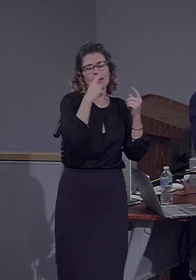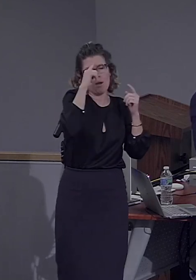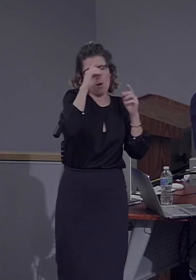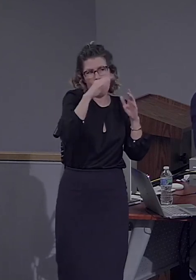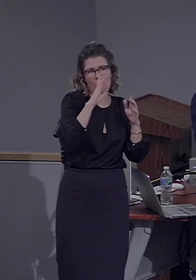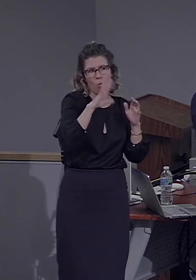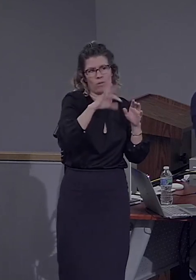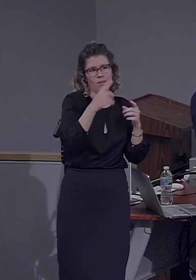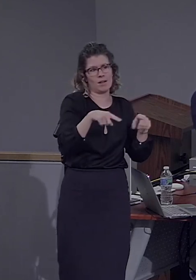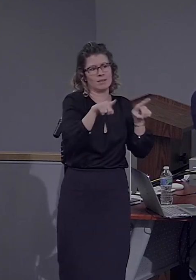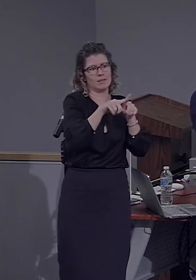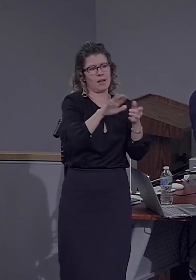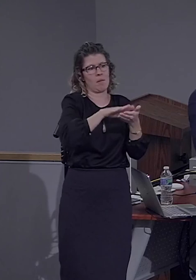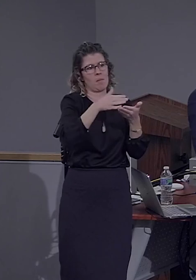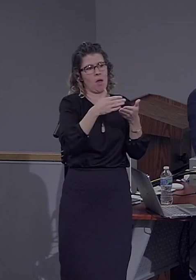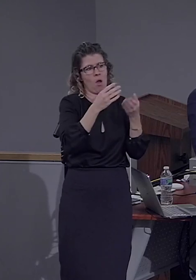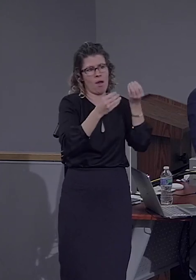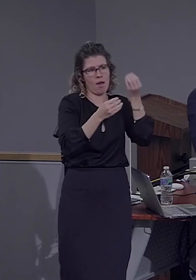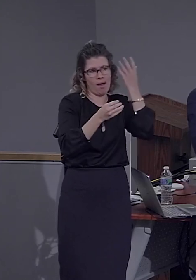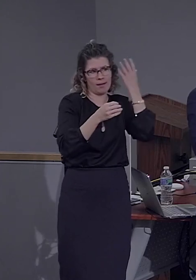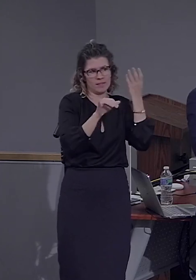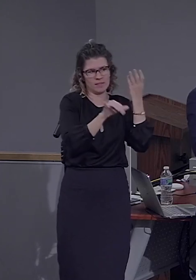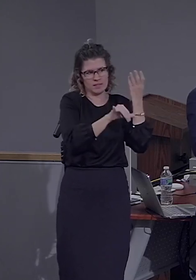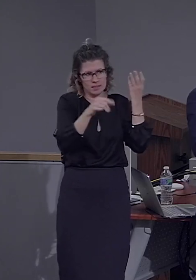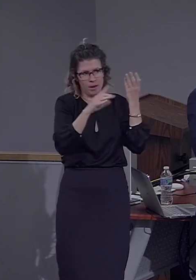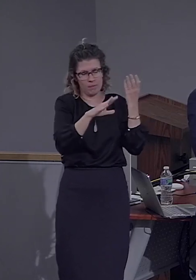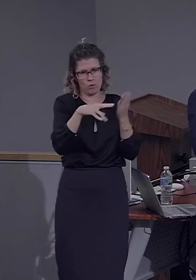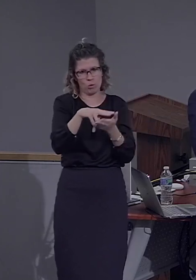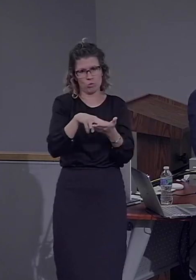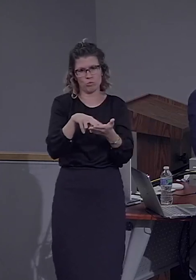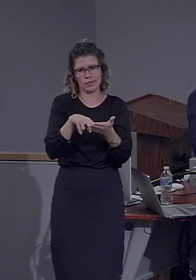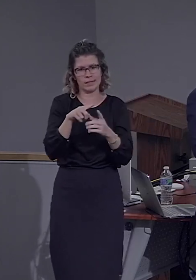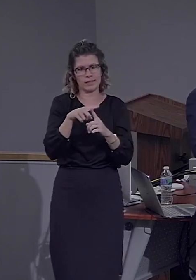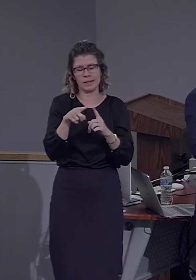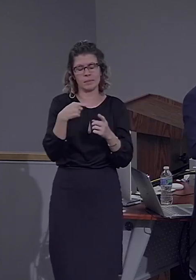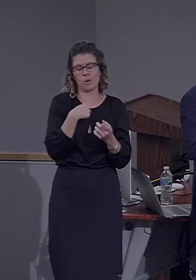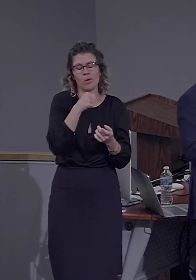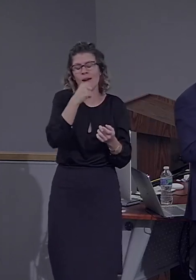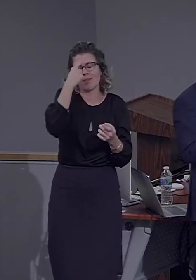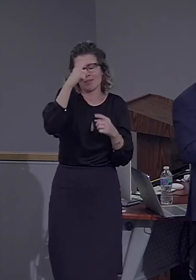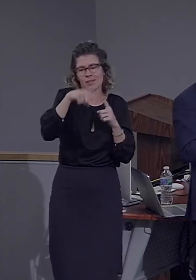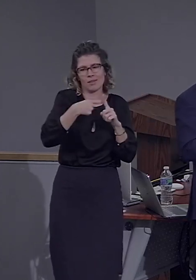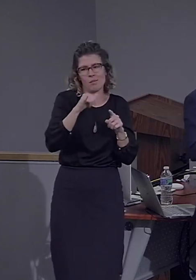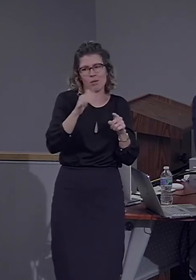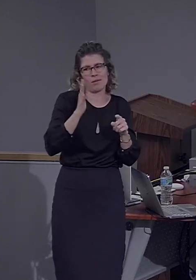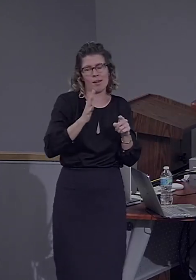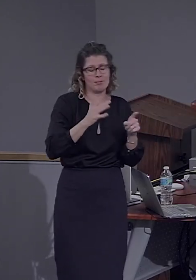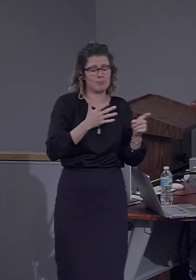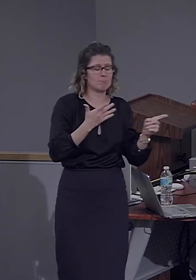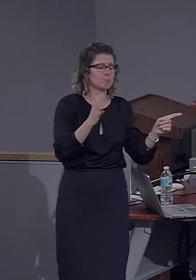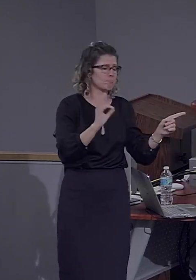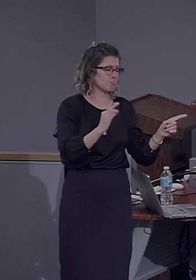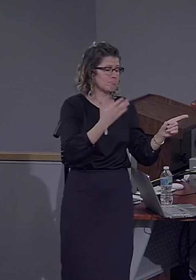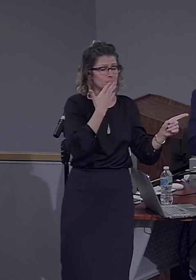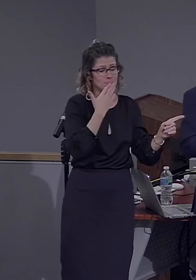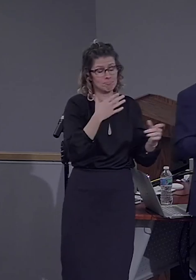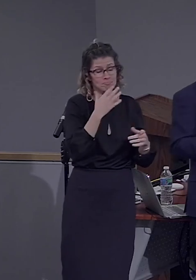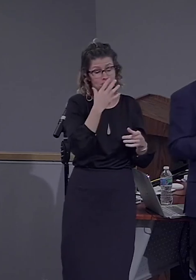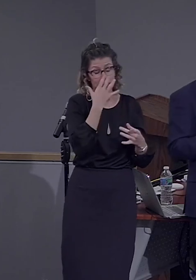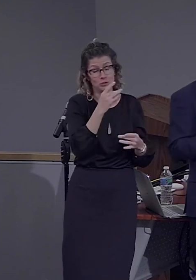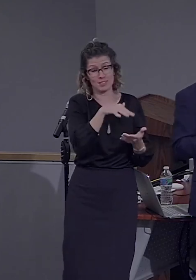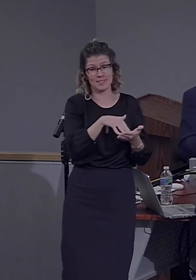activation as for reading. But, okay, we didn't think of that at the time. It was a fascinating study. Thank Thank you very much.